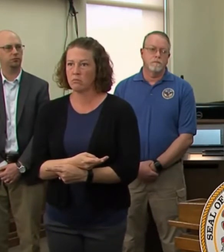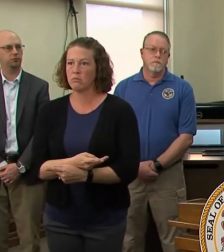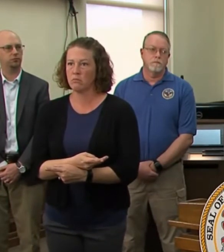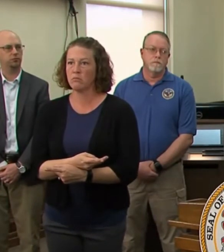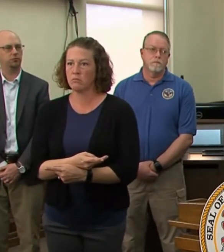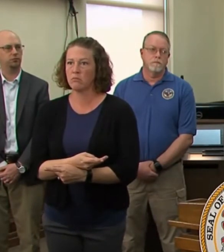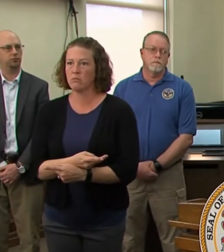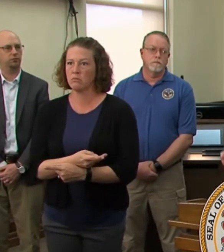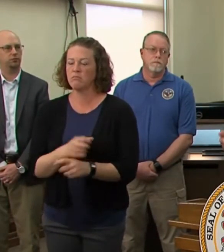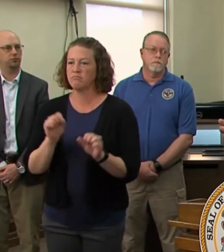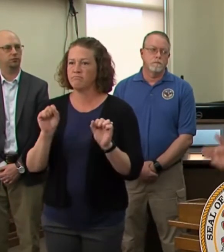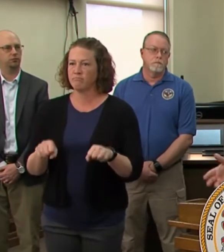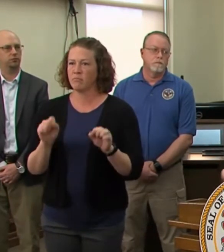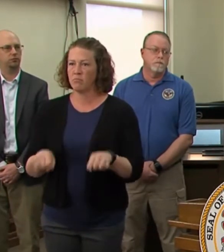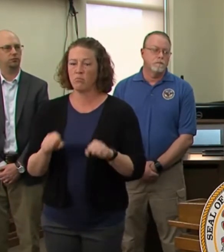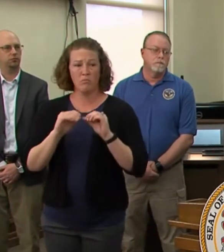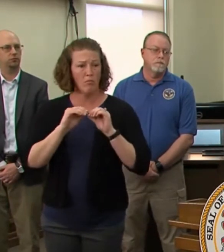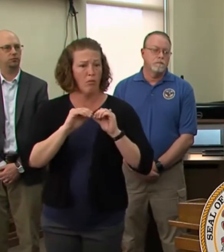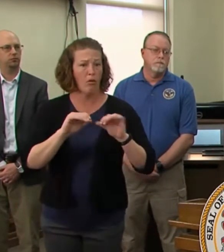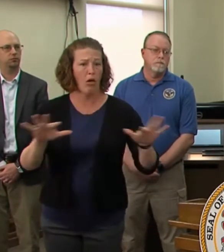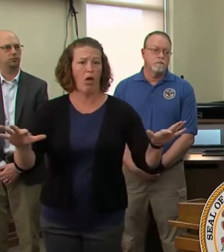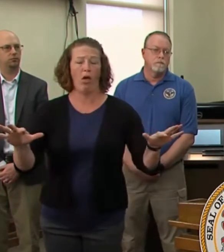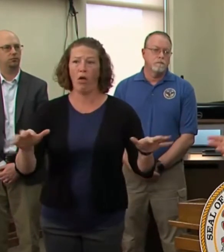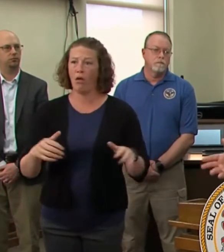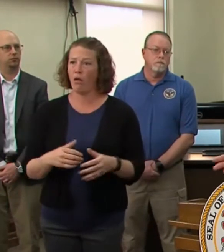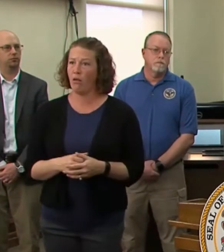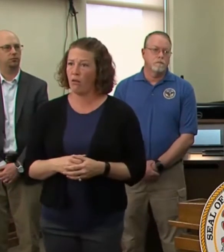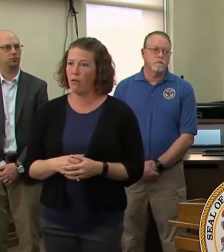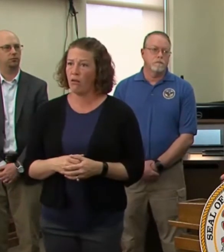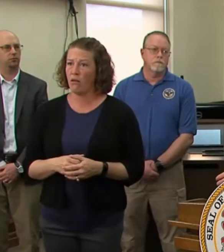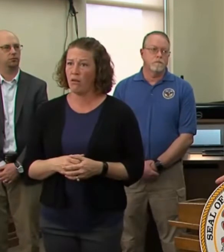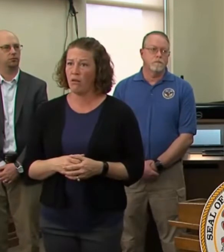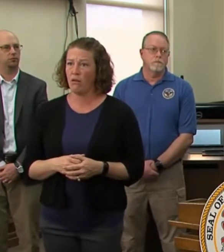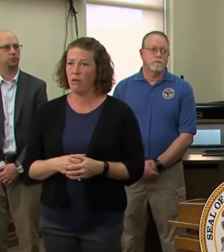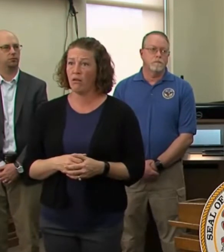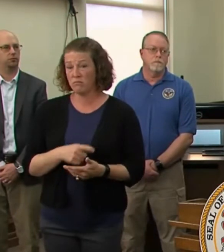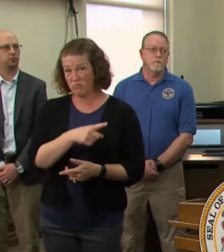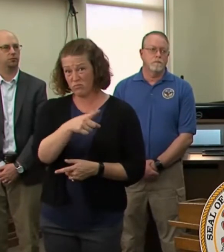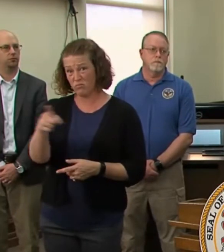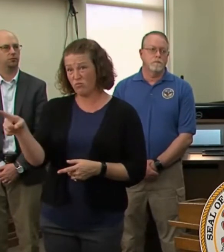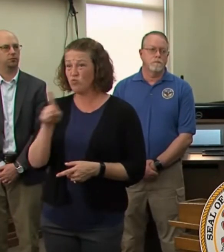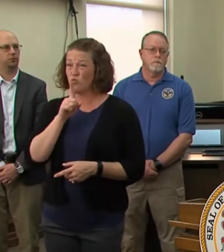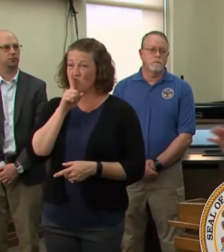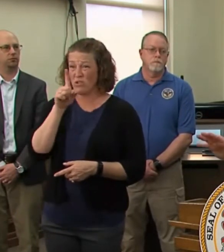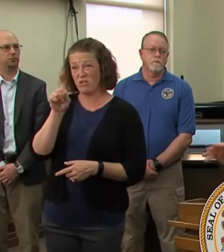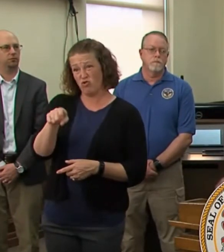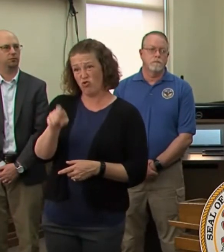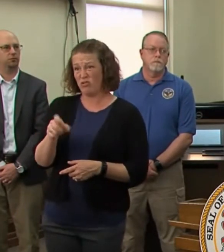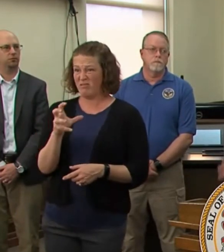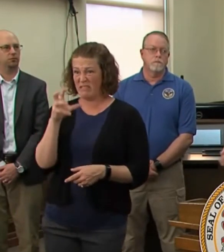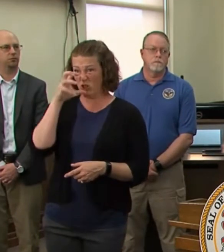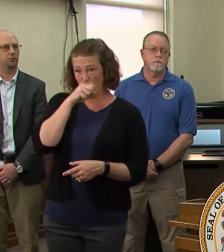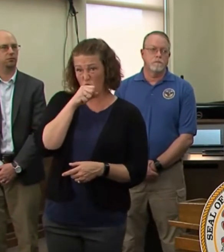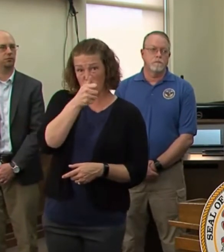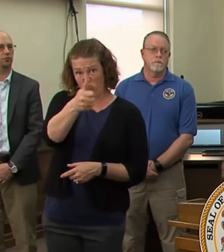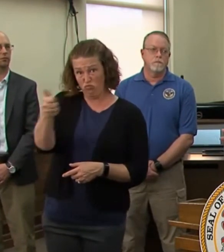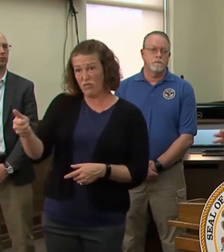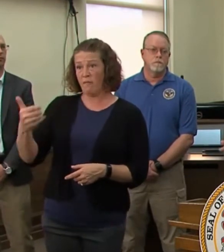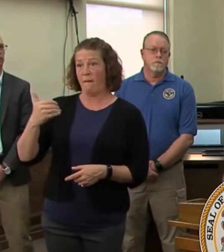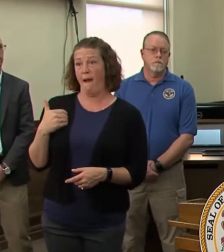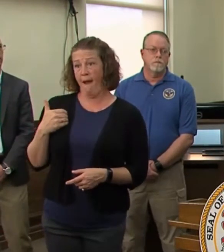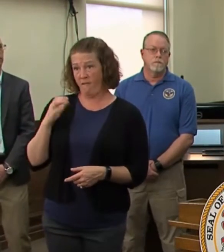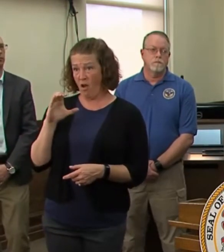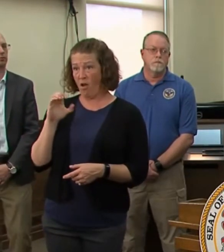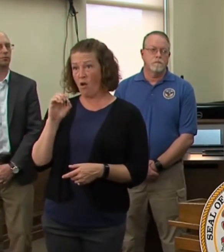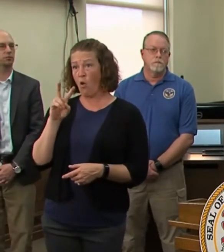whatever it is that you may have. And by the way, you should just assume that you may have coronavirus. Just assume that. What would you do? You